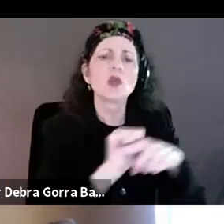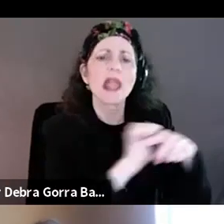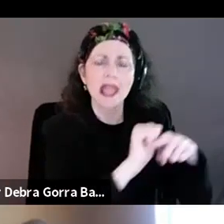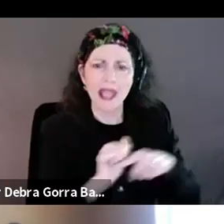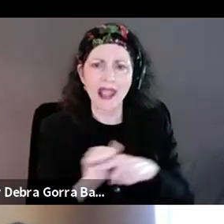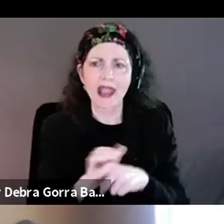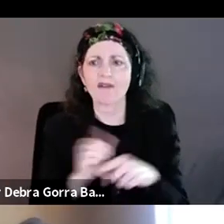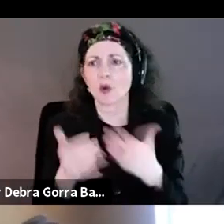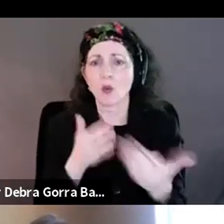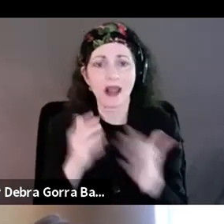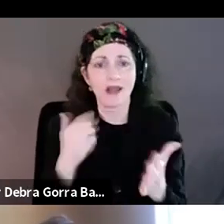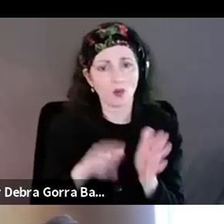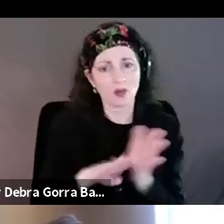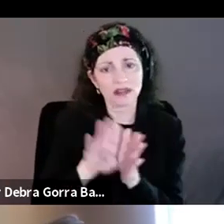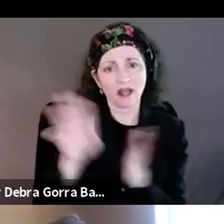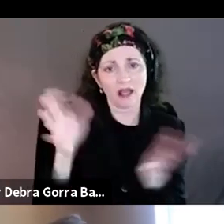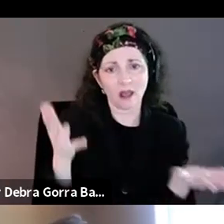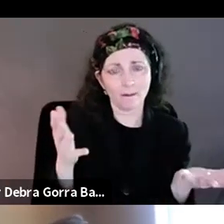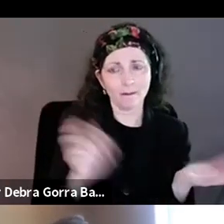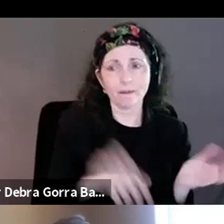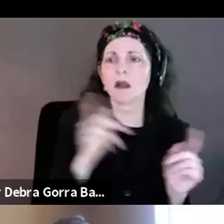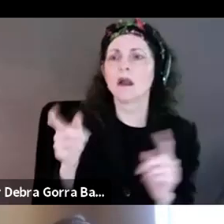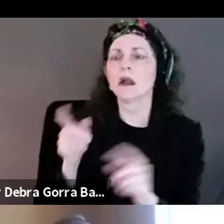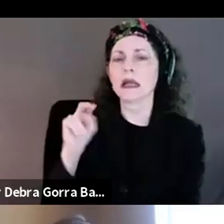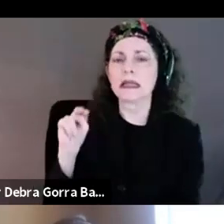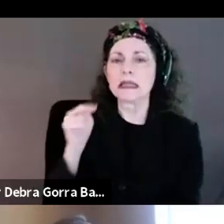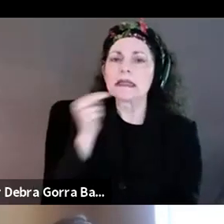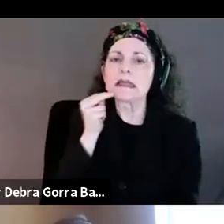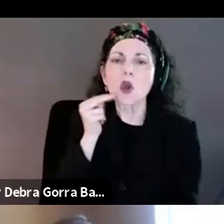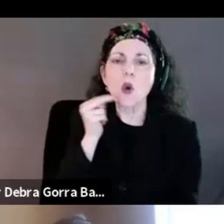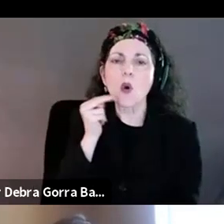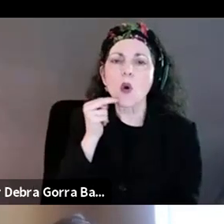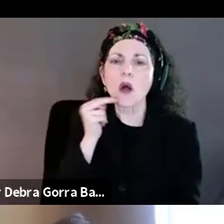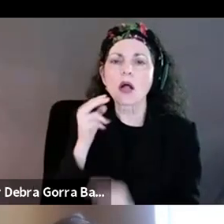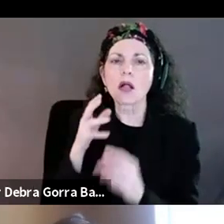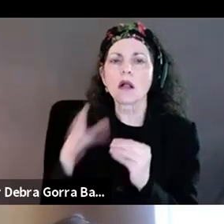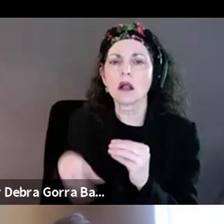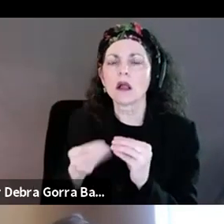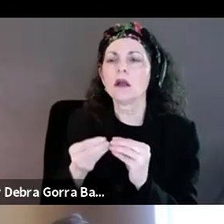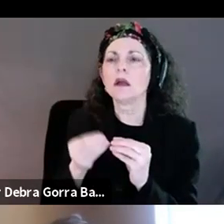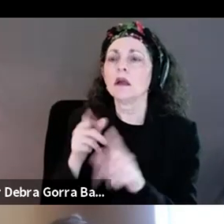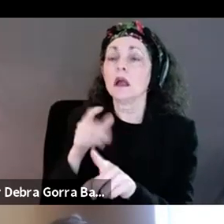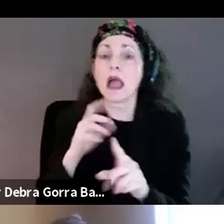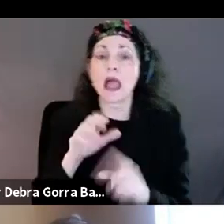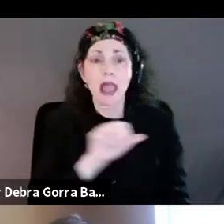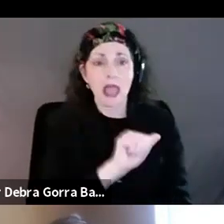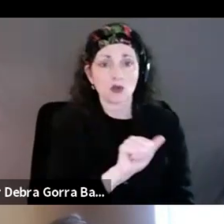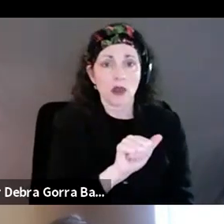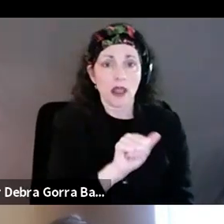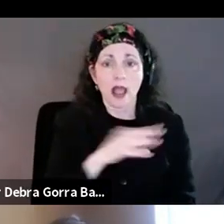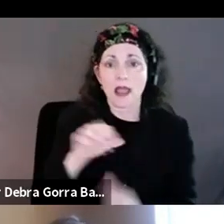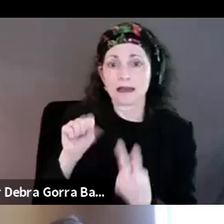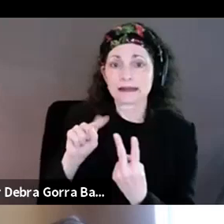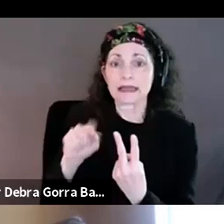I also wanted to say that one of the things that I've been so impressed with Andre and Stacey and the way that they're working and leveraging the